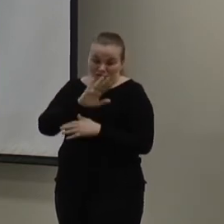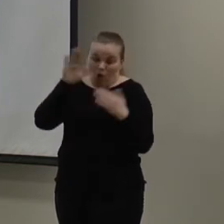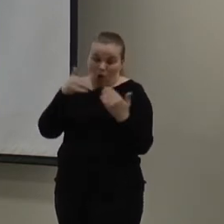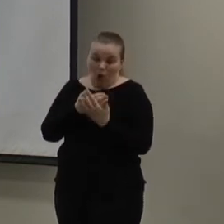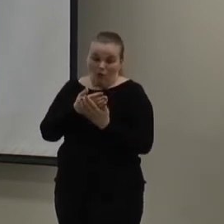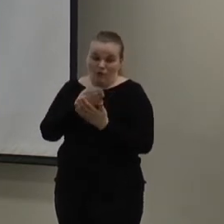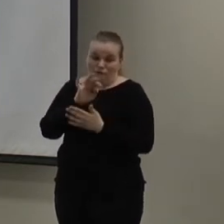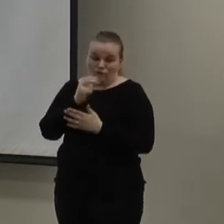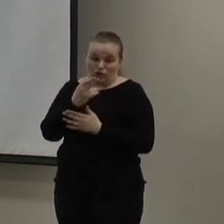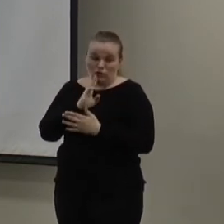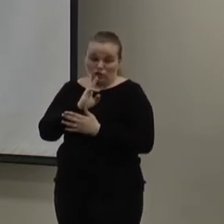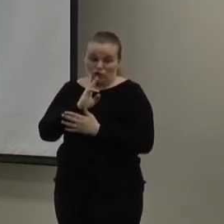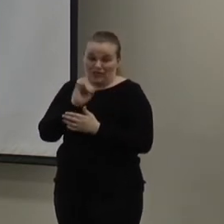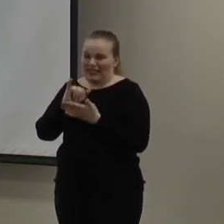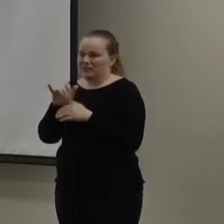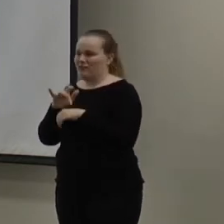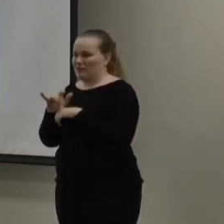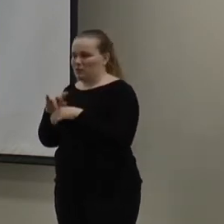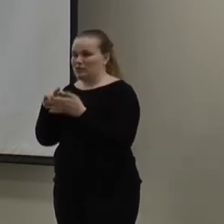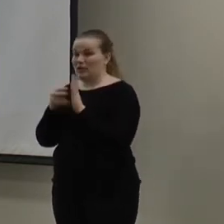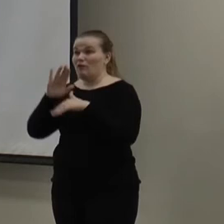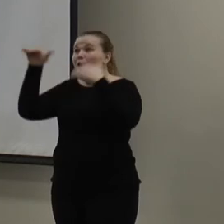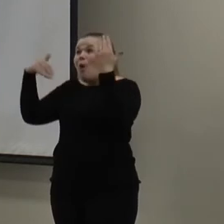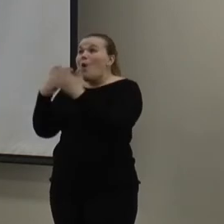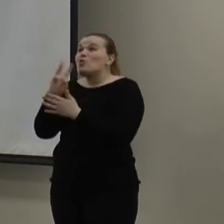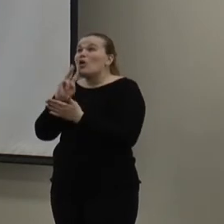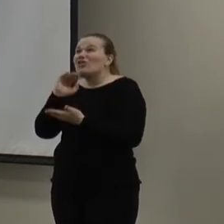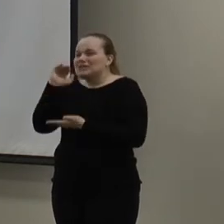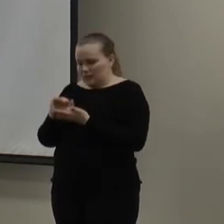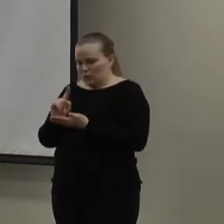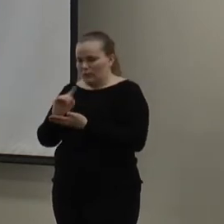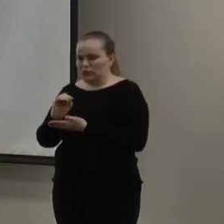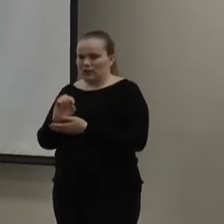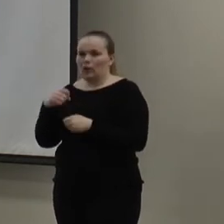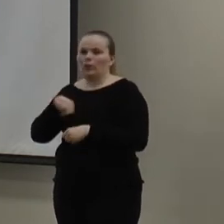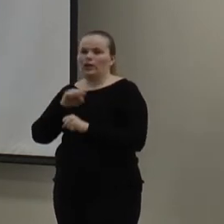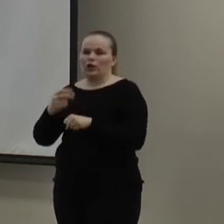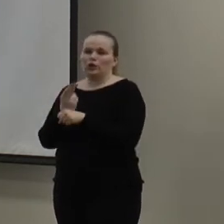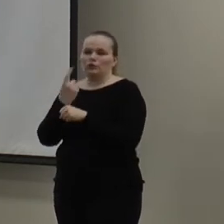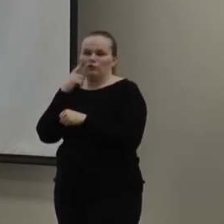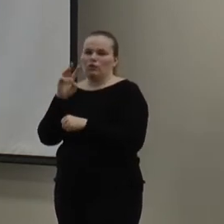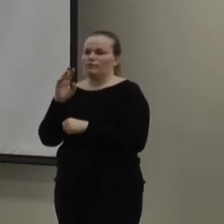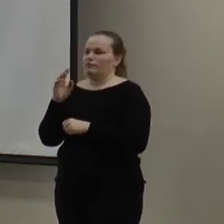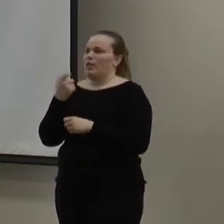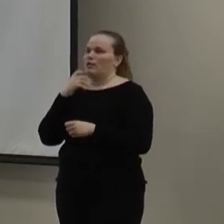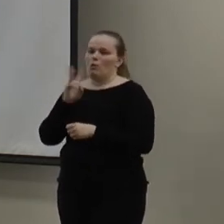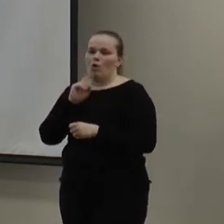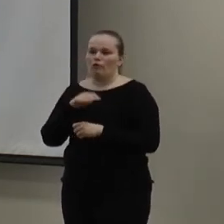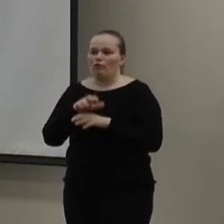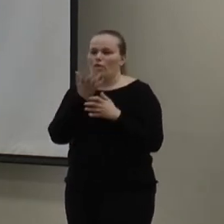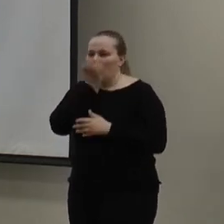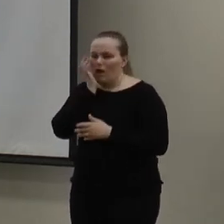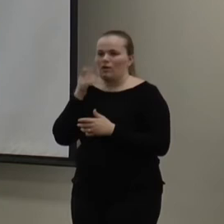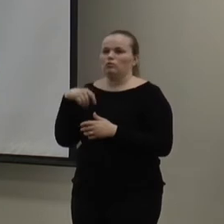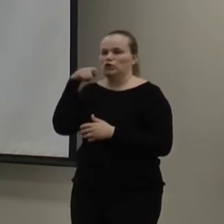fresh water that's available. So, that means that of all the water, it's less than 1% that we can use for watering our lawns, for